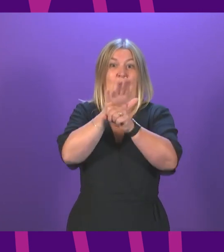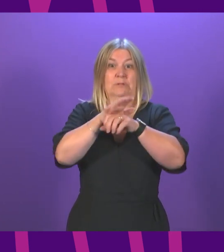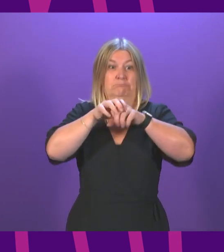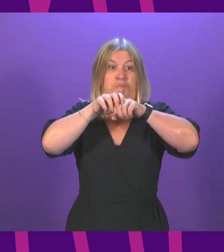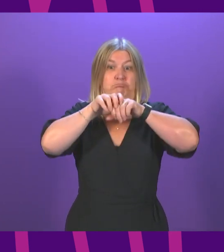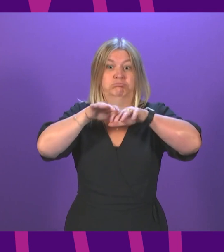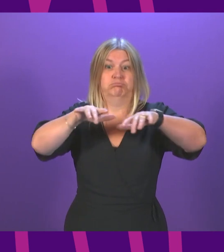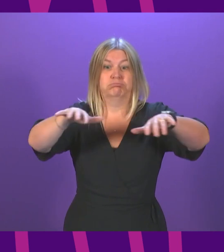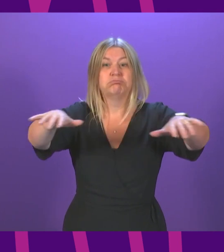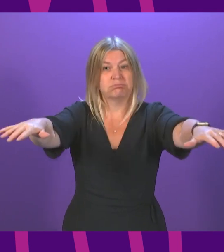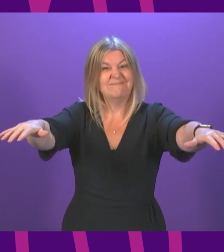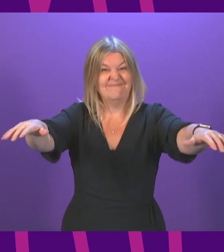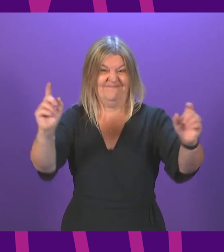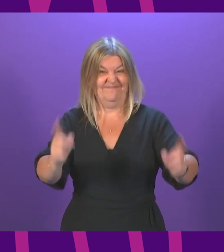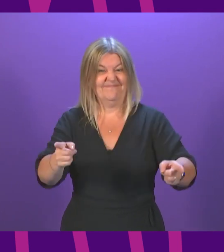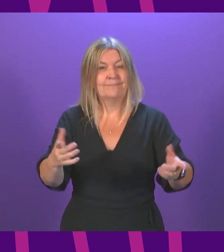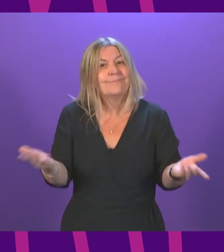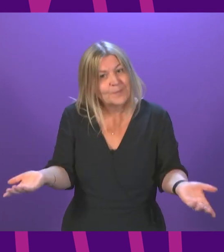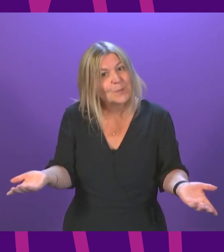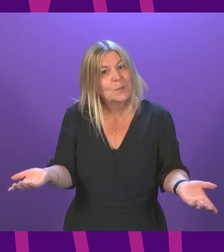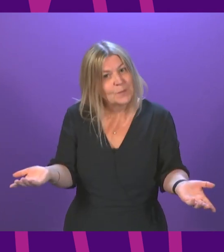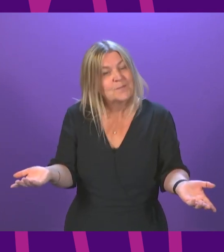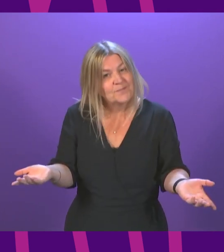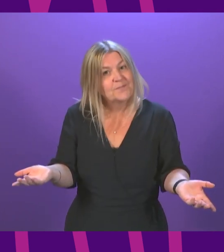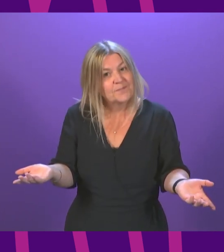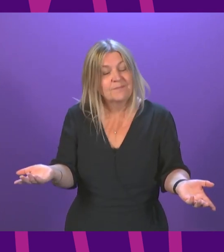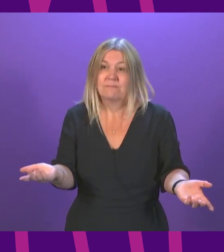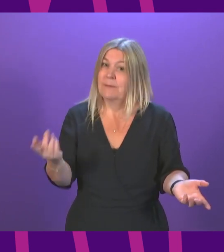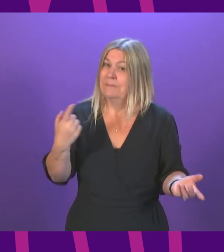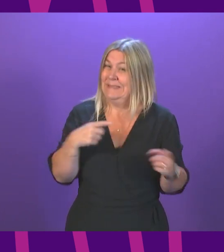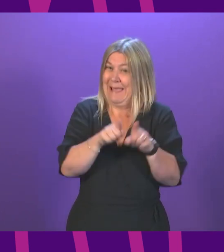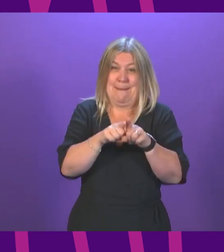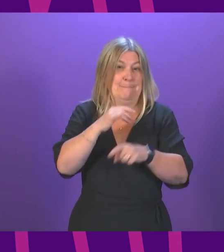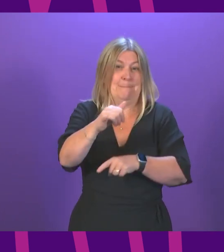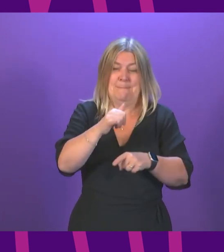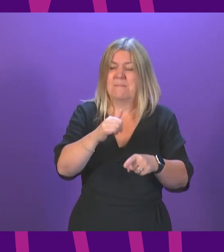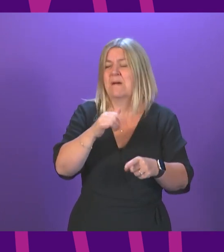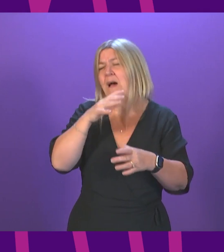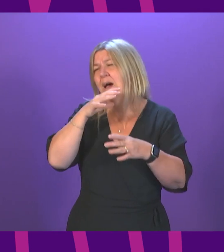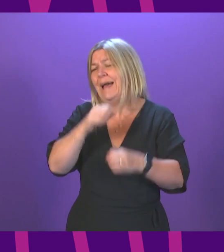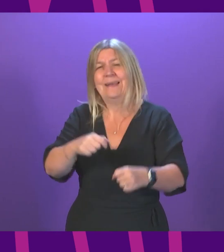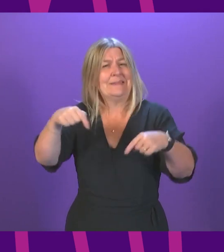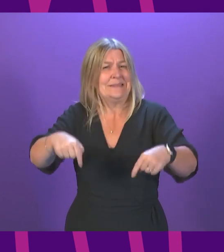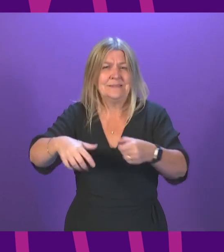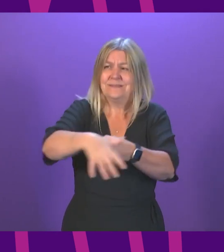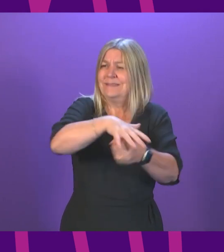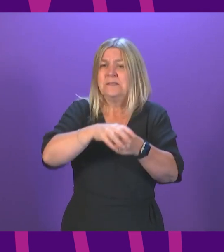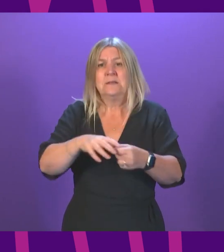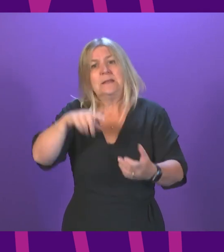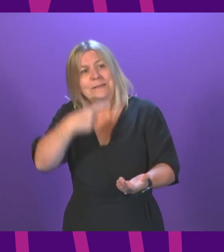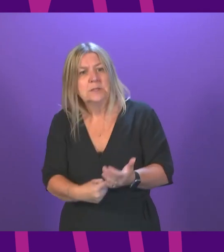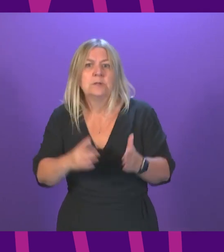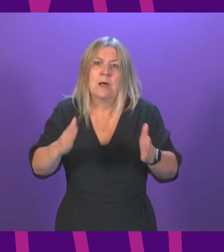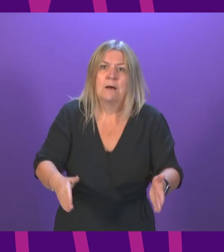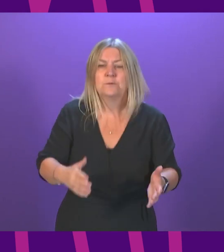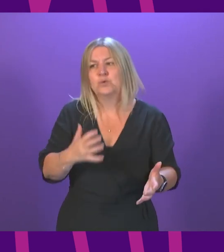things that pose the greatest risk. I, like everybody else does, I hate every aspect of this. I hate every decision we have to